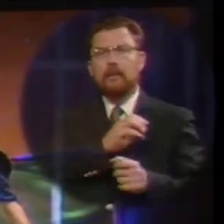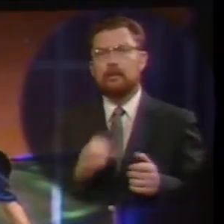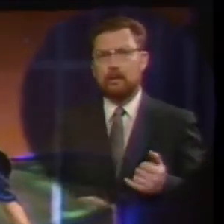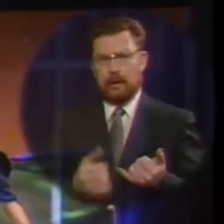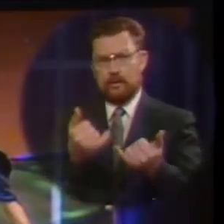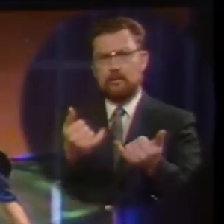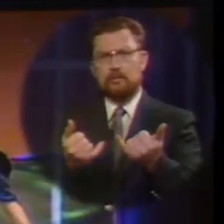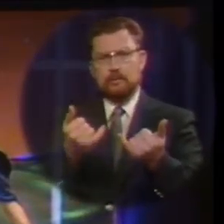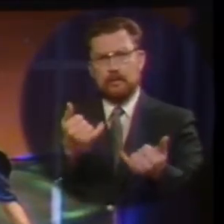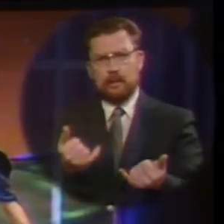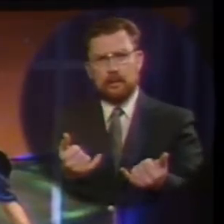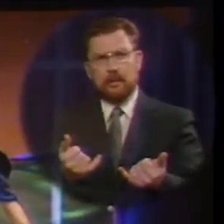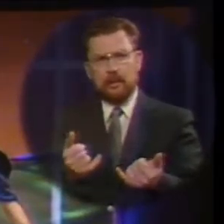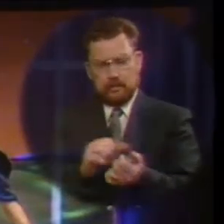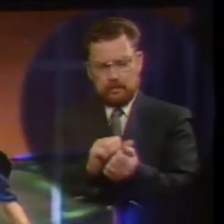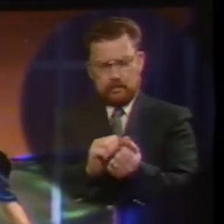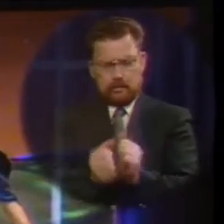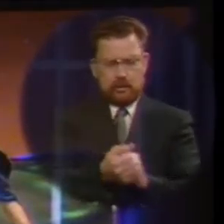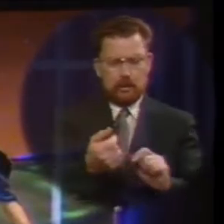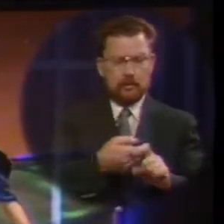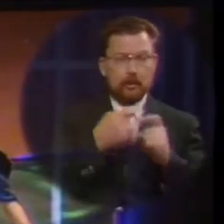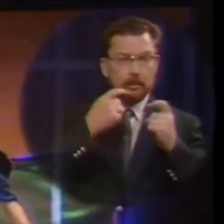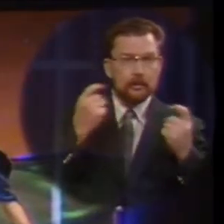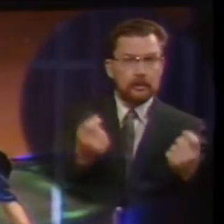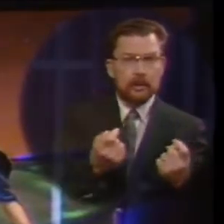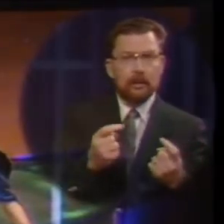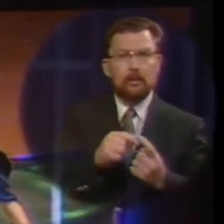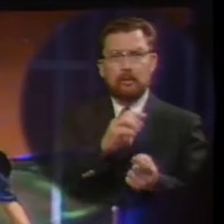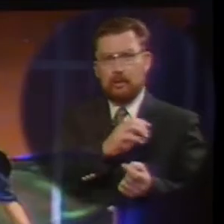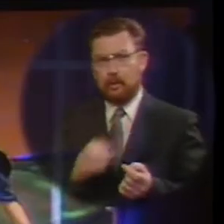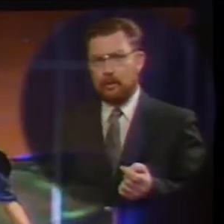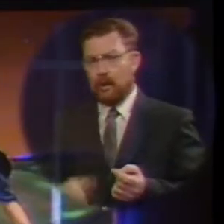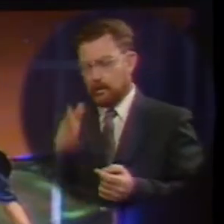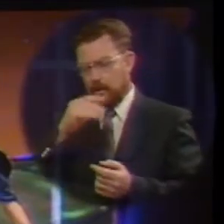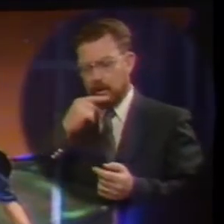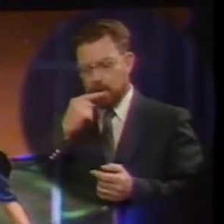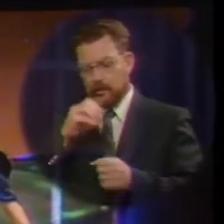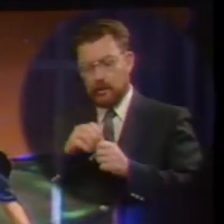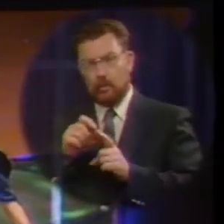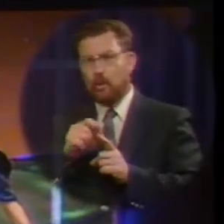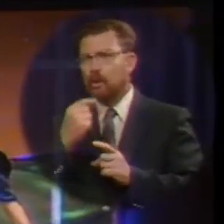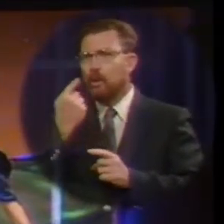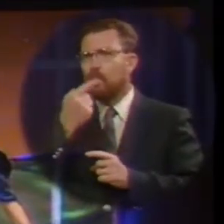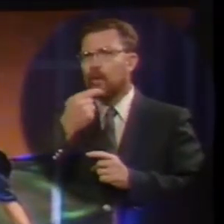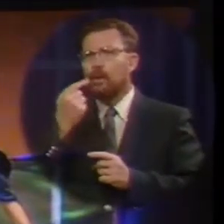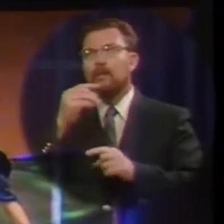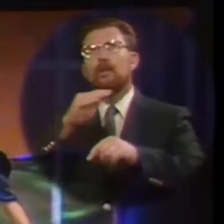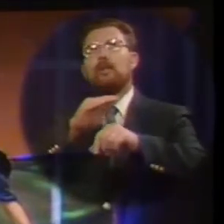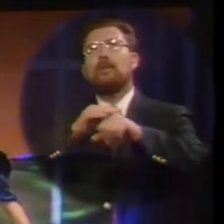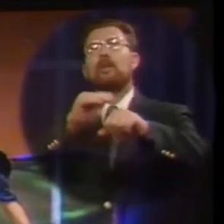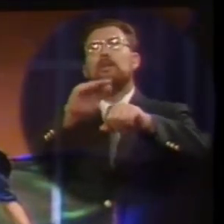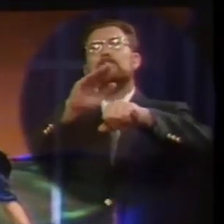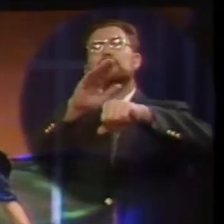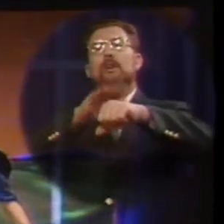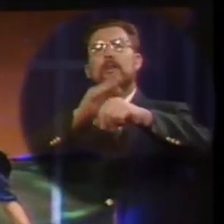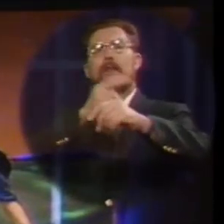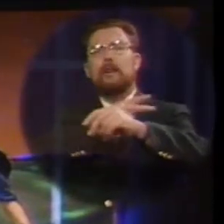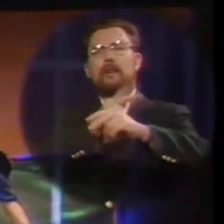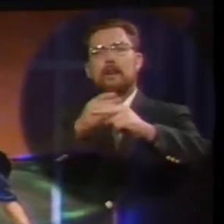turn from sin to christ god says in his word whosoever shall call upon the name of the lord shall